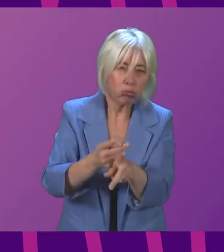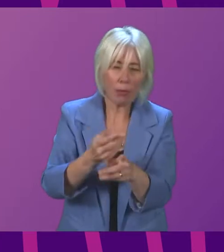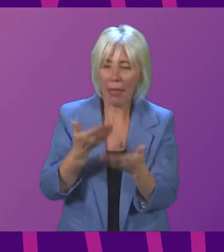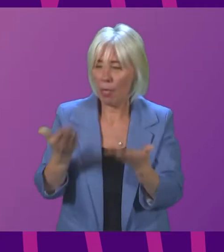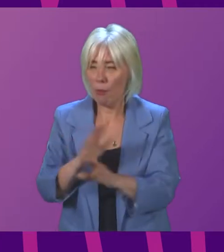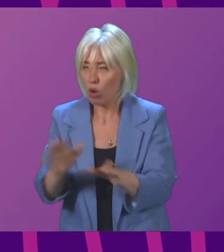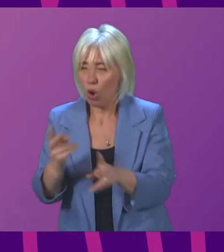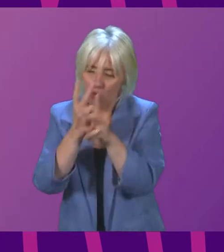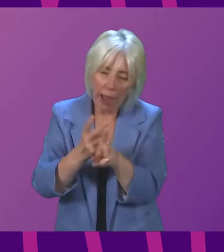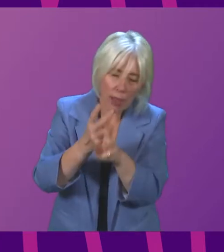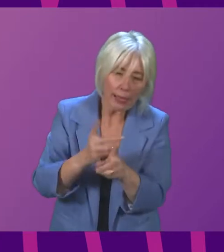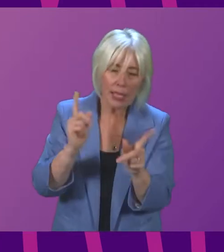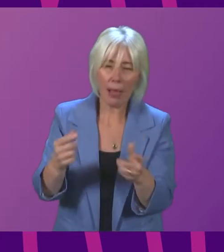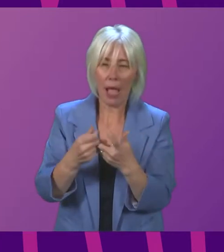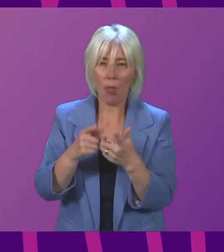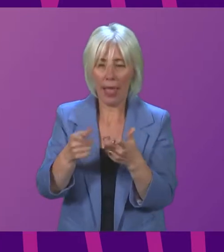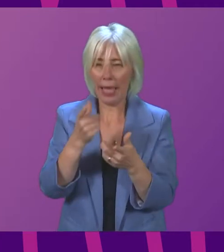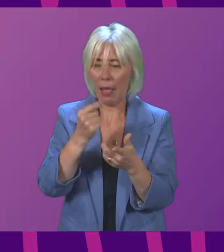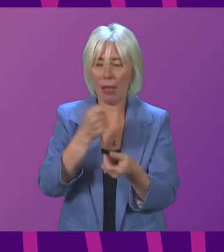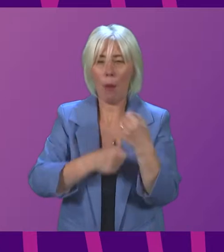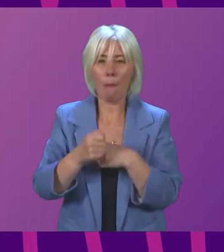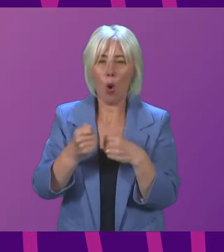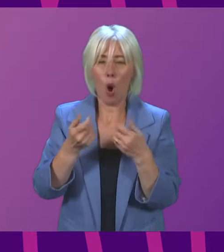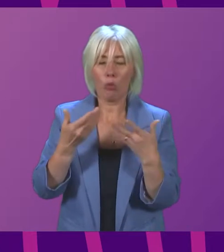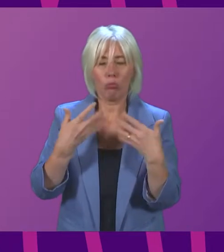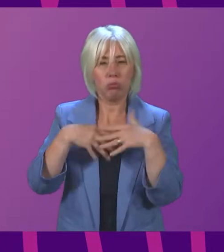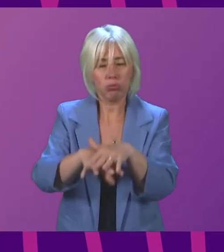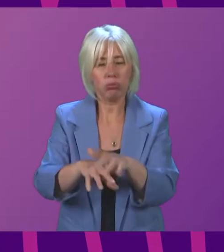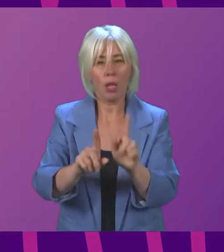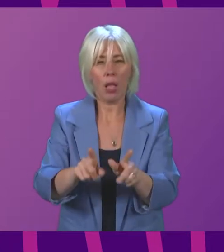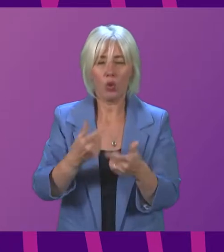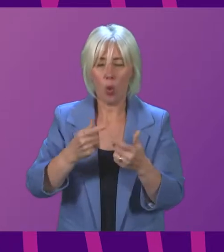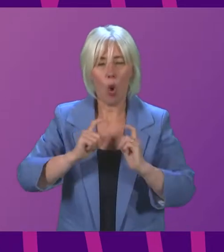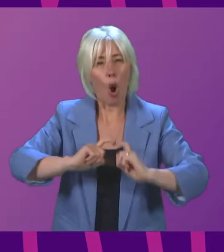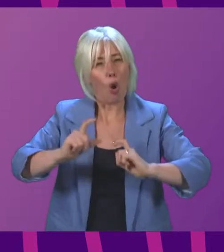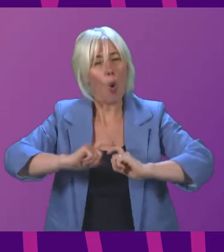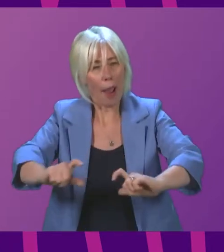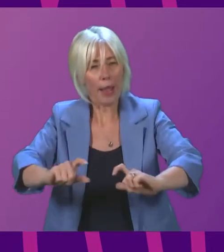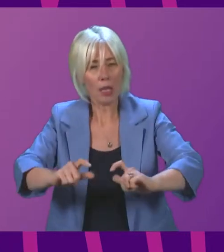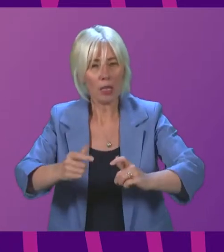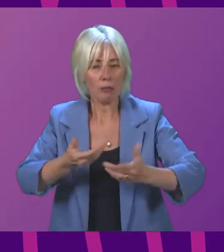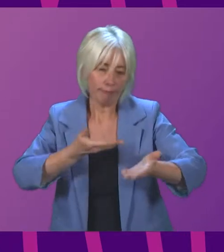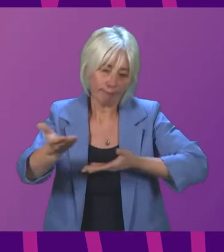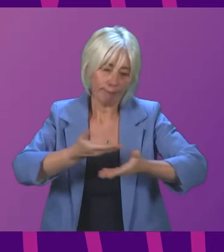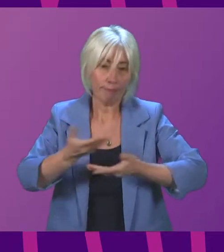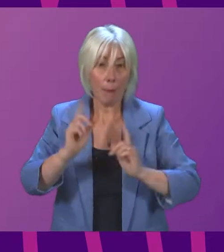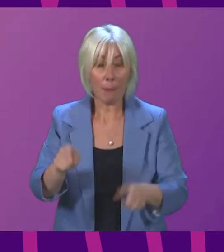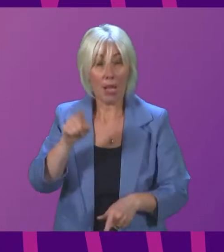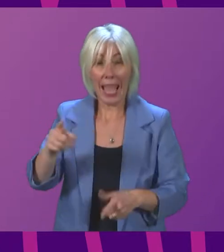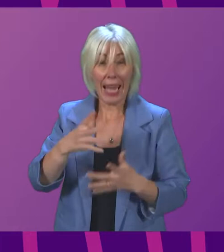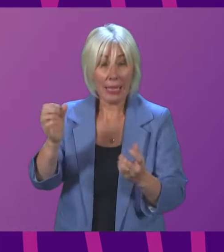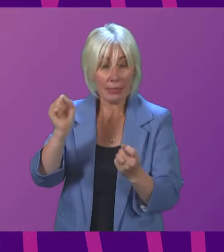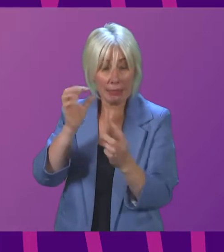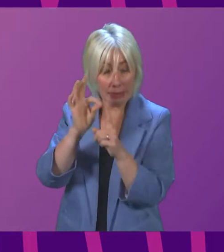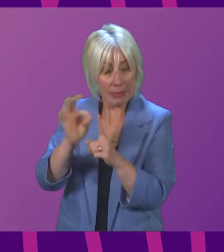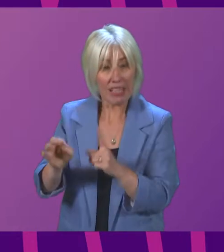and how the regulation can be perhaps more streamlined. So those discussions are ongoing. Again, if he has particular concerns about